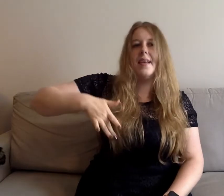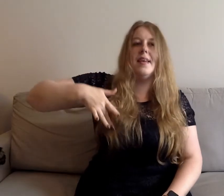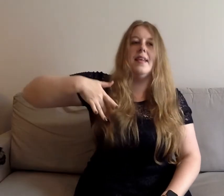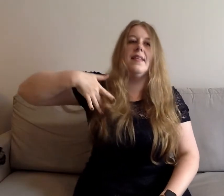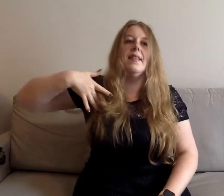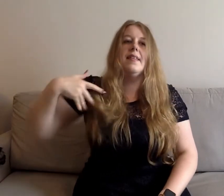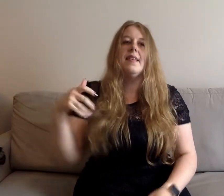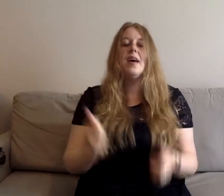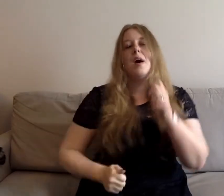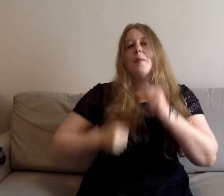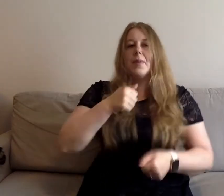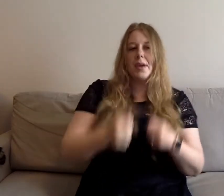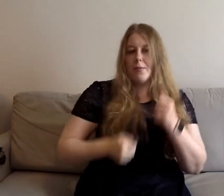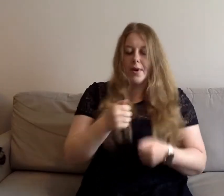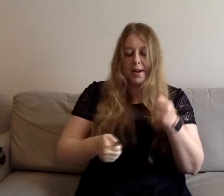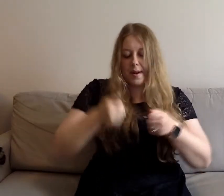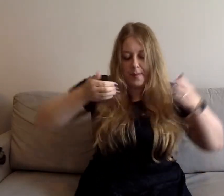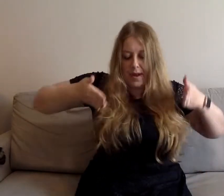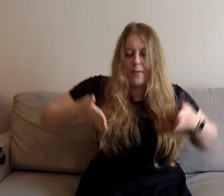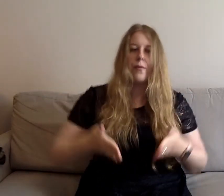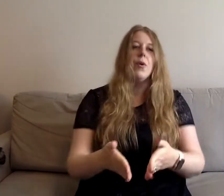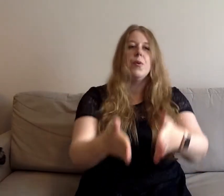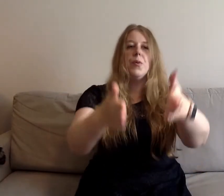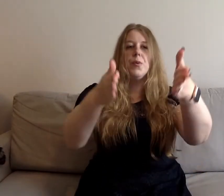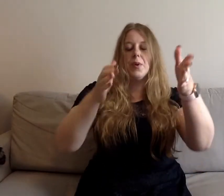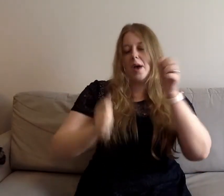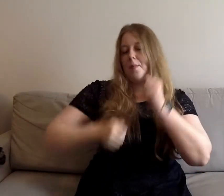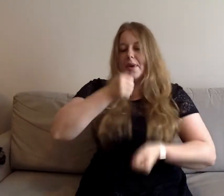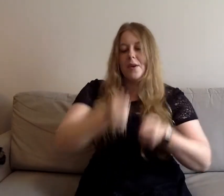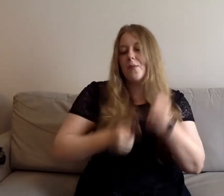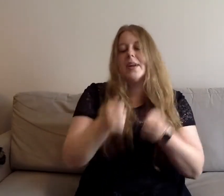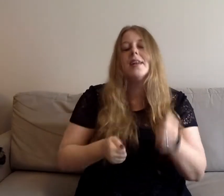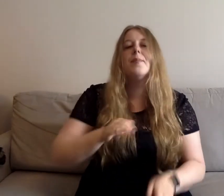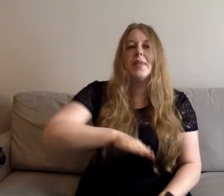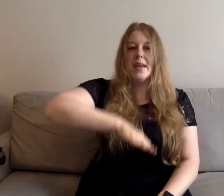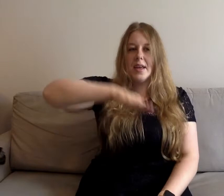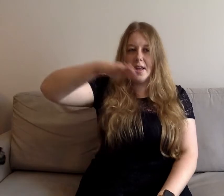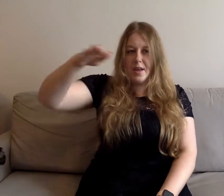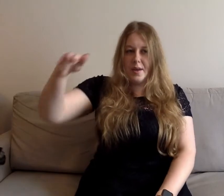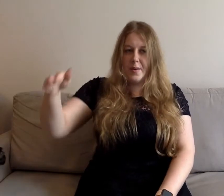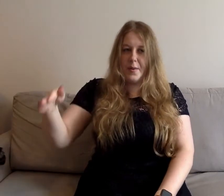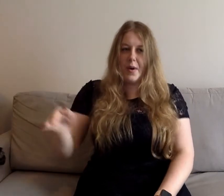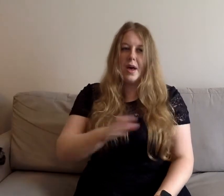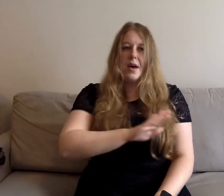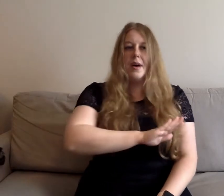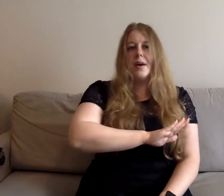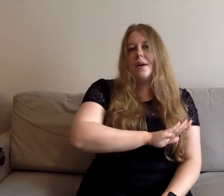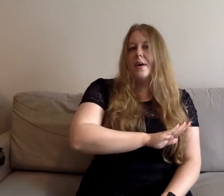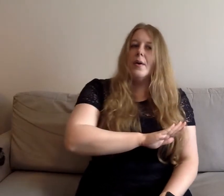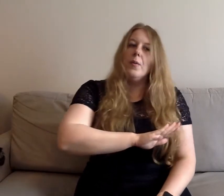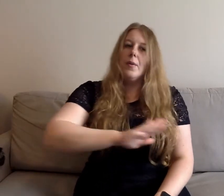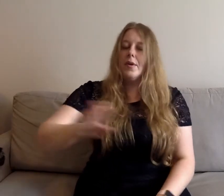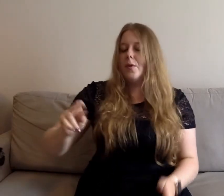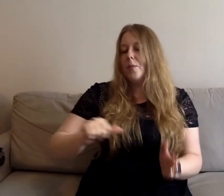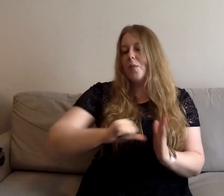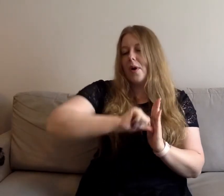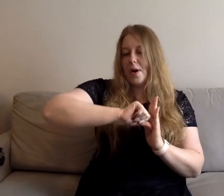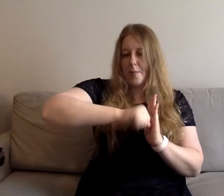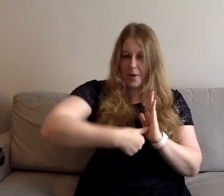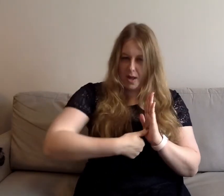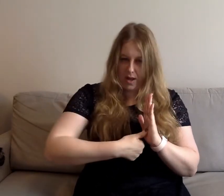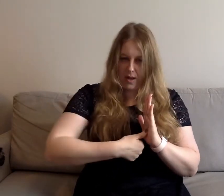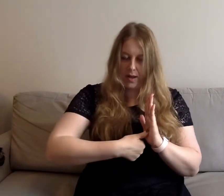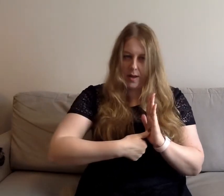now.